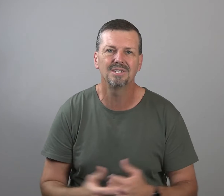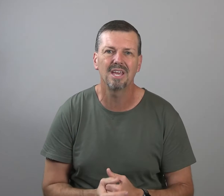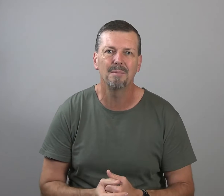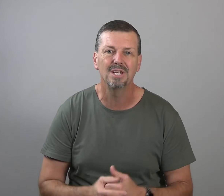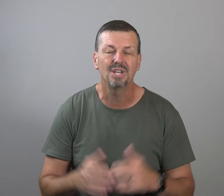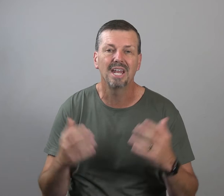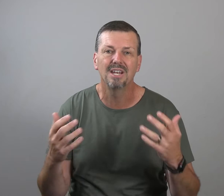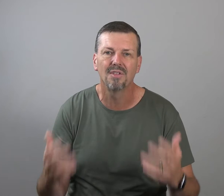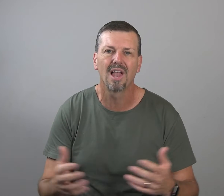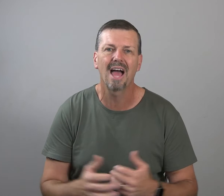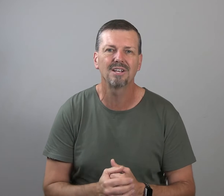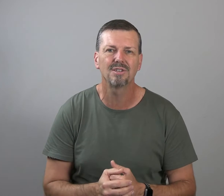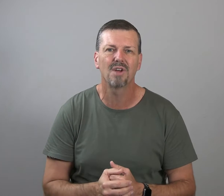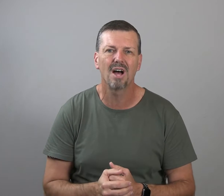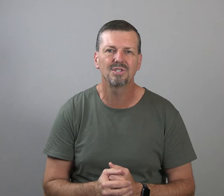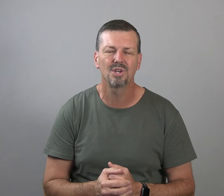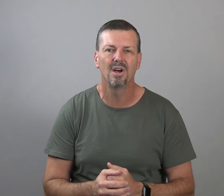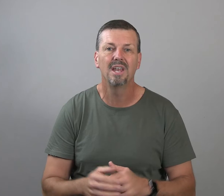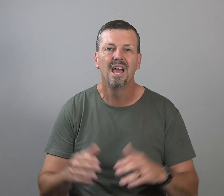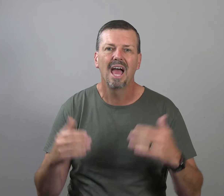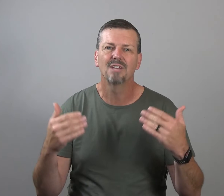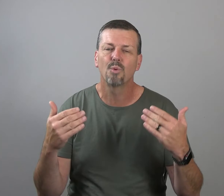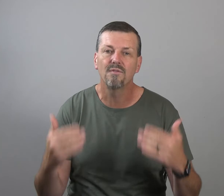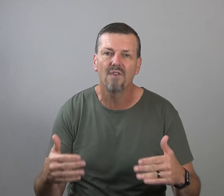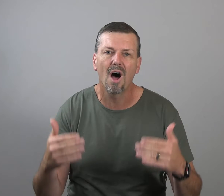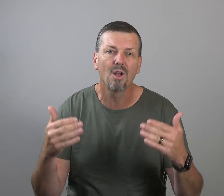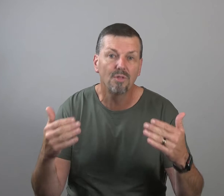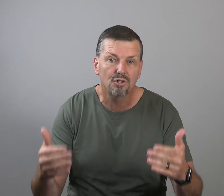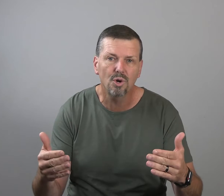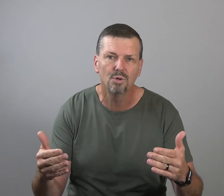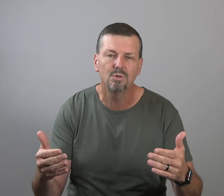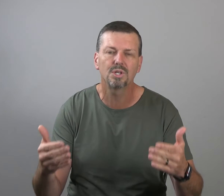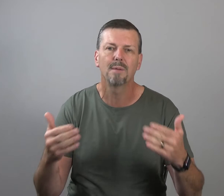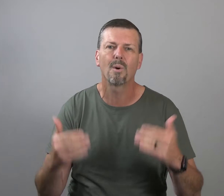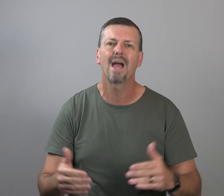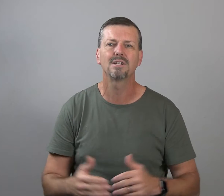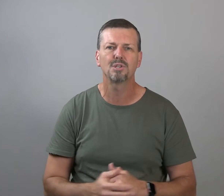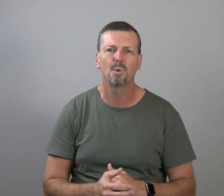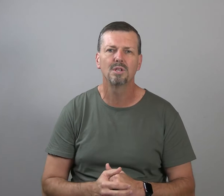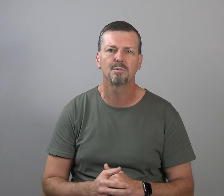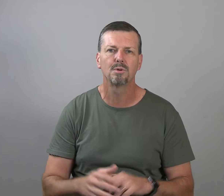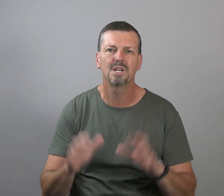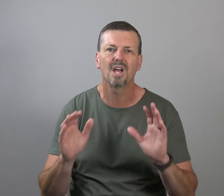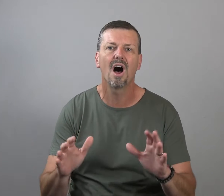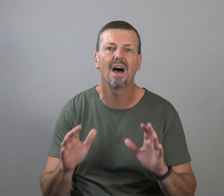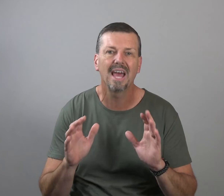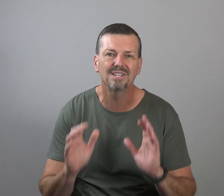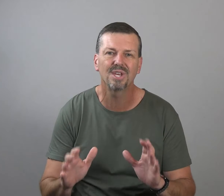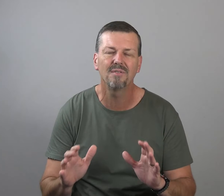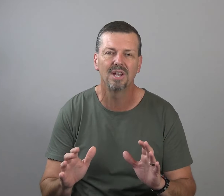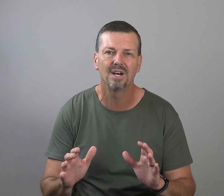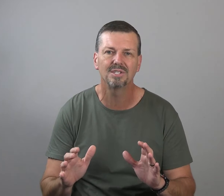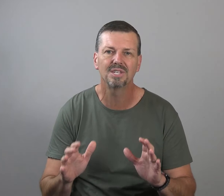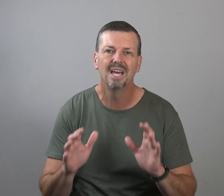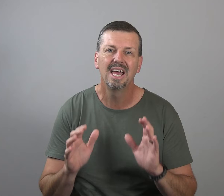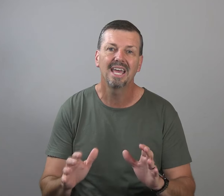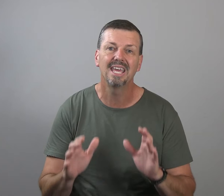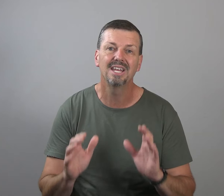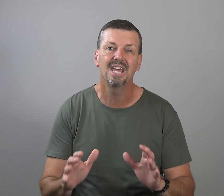His image and into the likeness of God's Son as we follow the truths and practice the principles that God has given us in